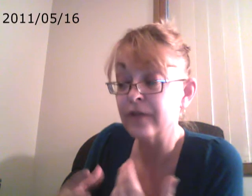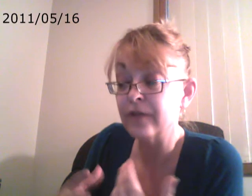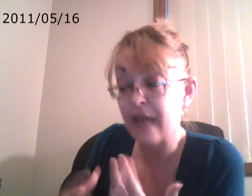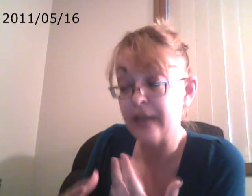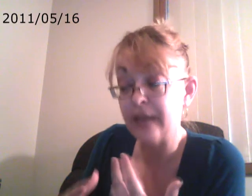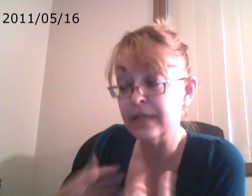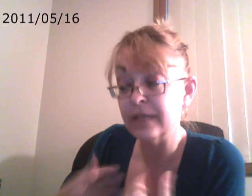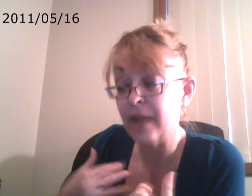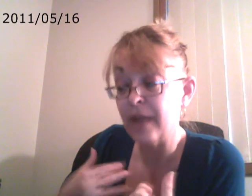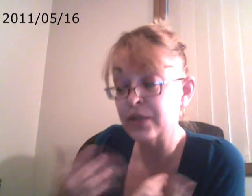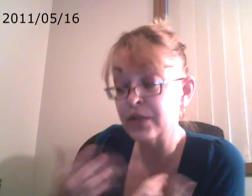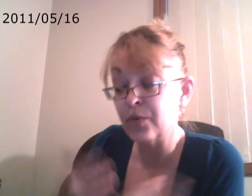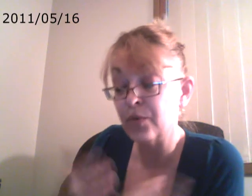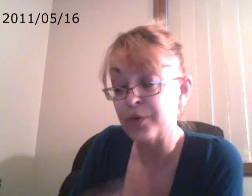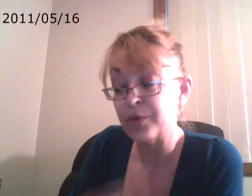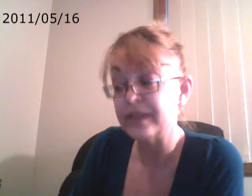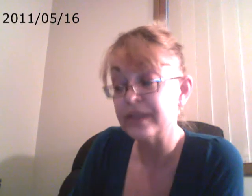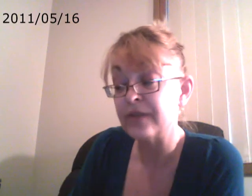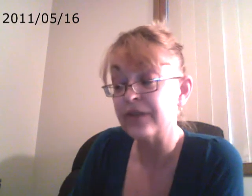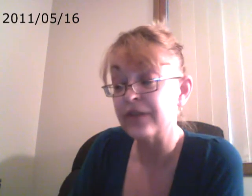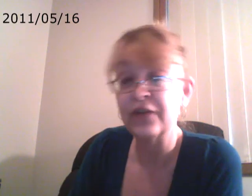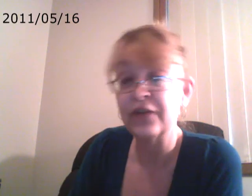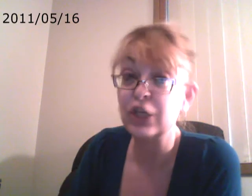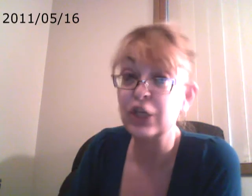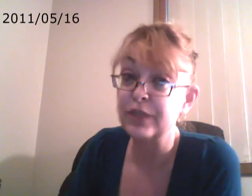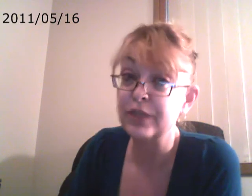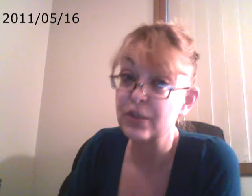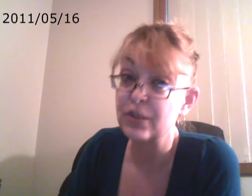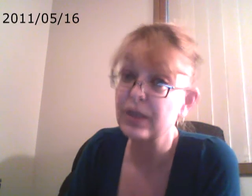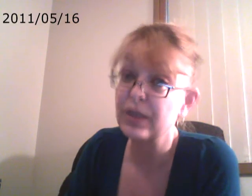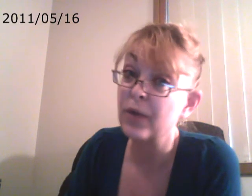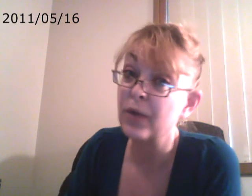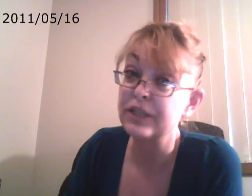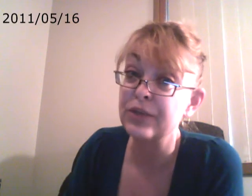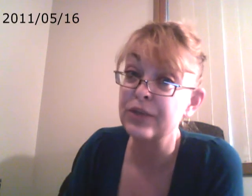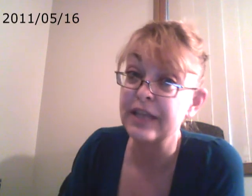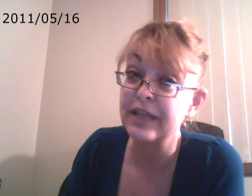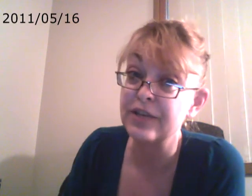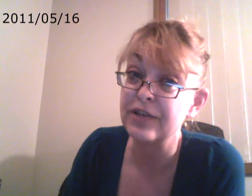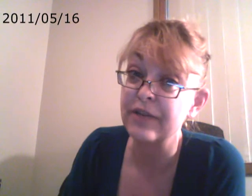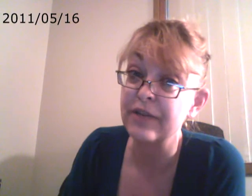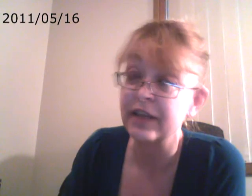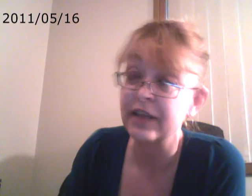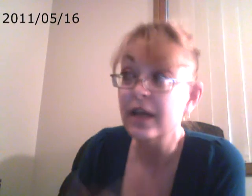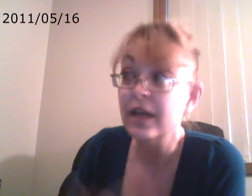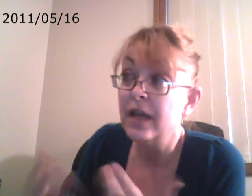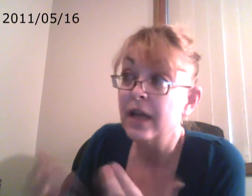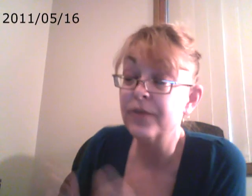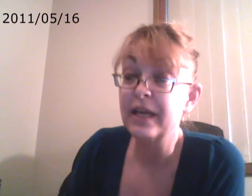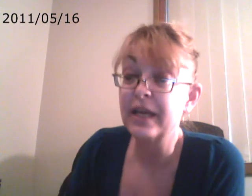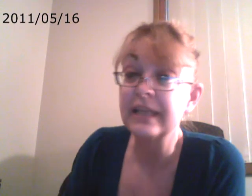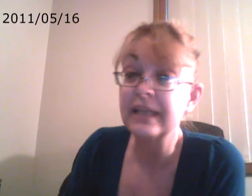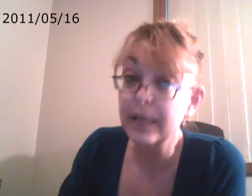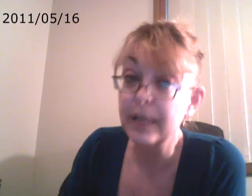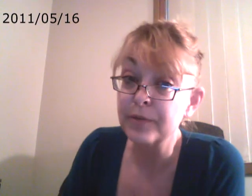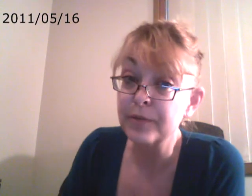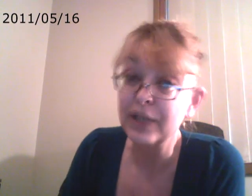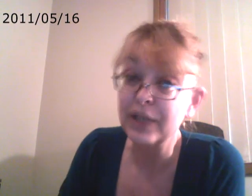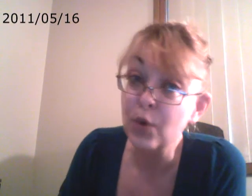that in my soul purpose, I was a very, very curious soul. And I wanted to know the answer to everything. Everybody kind of labeled me a know-it